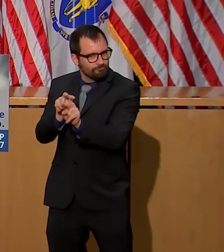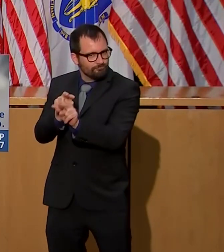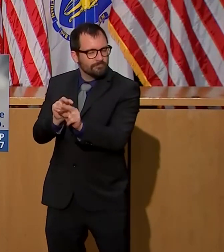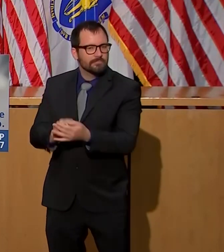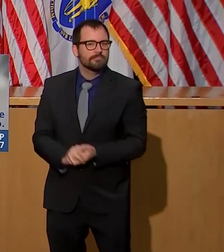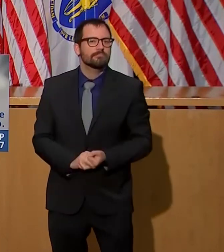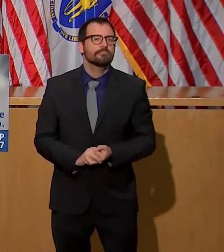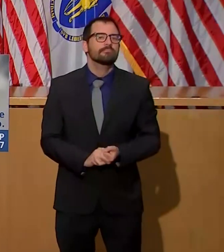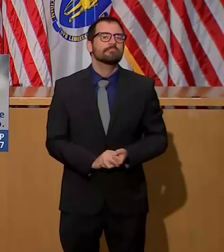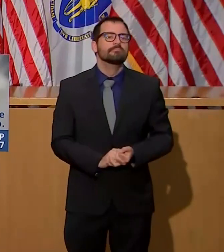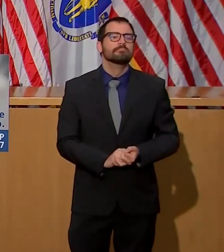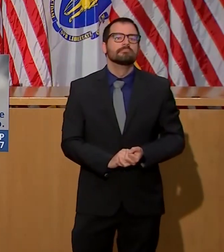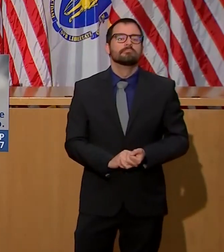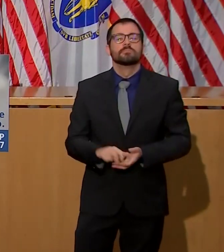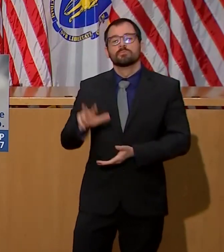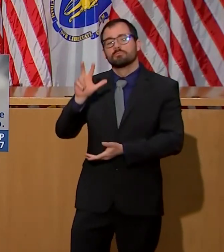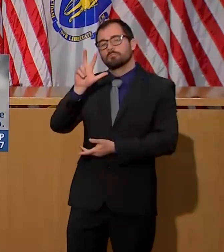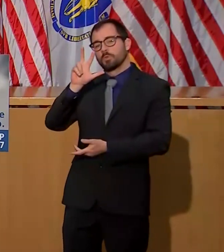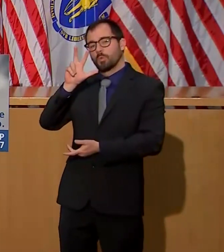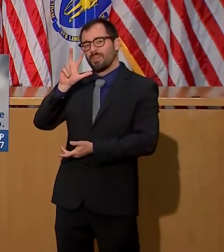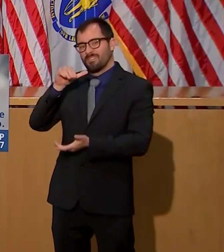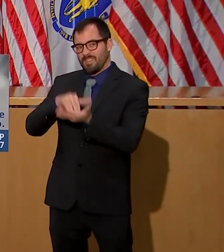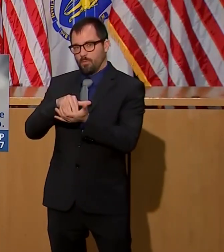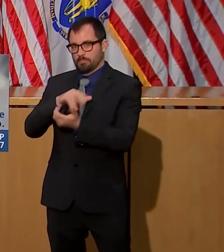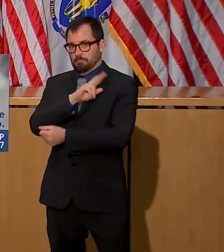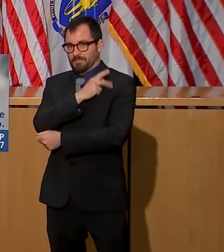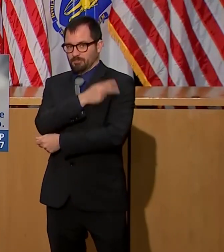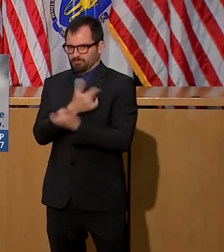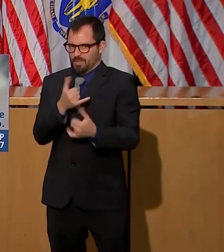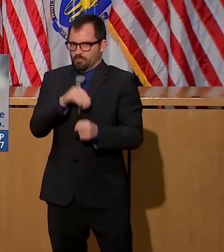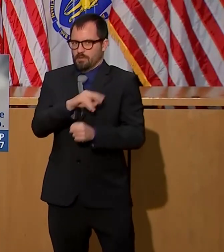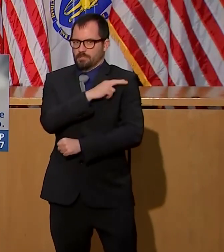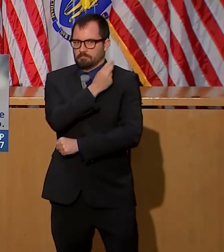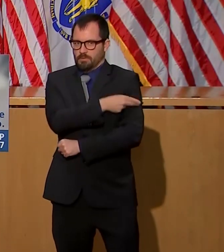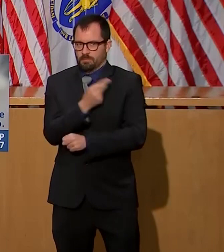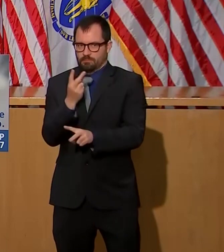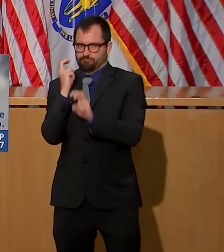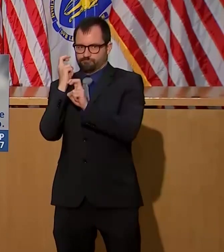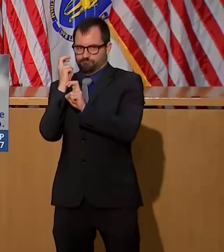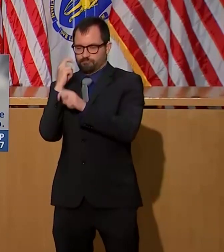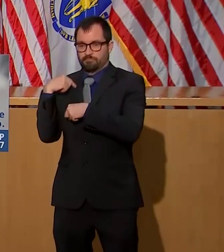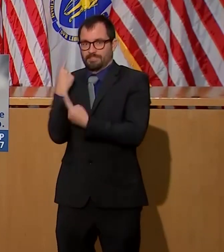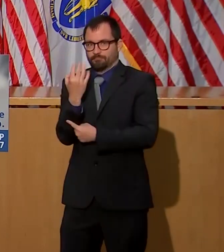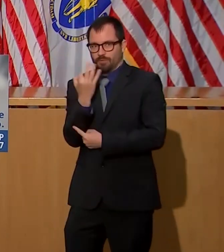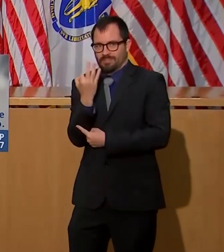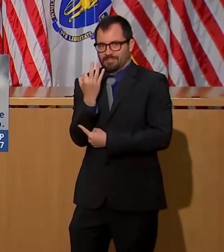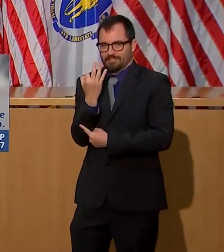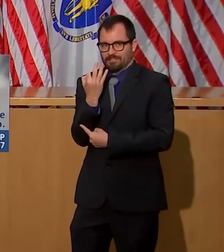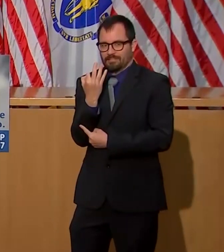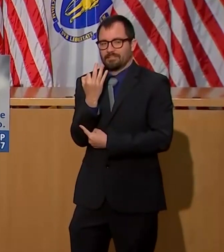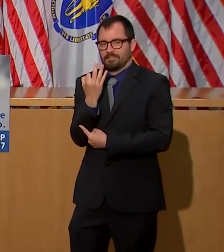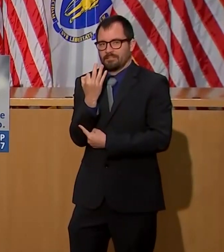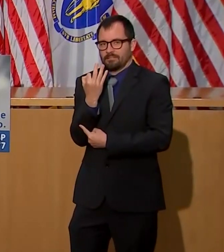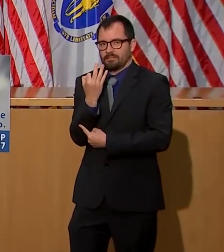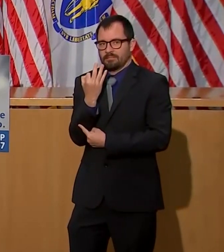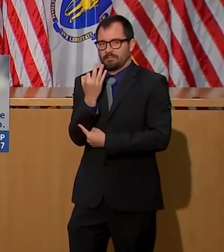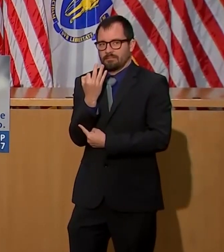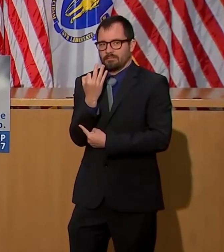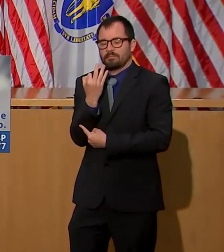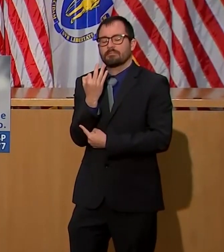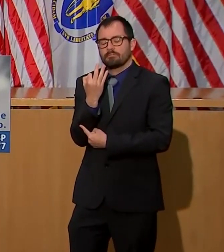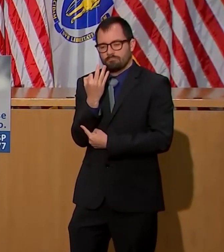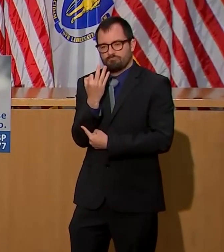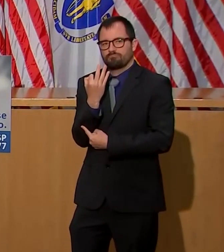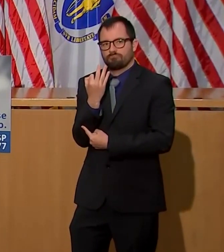19. That's a small increase over the previous day. As we've said before, a big part of our assumption about